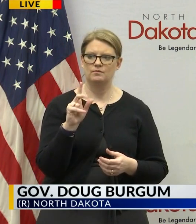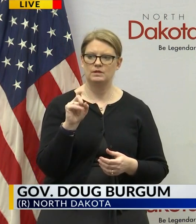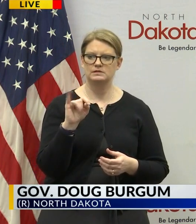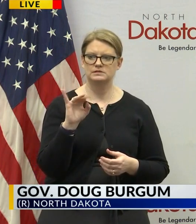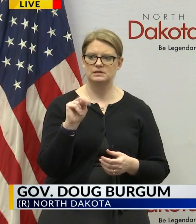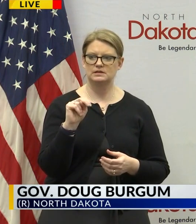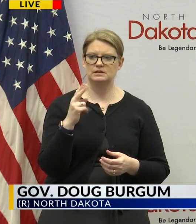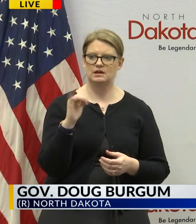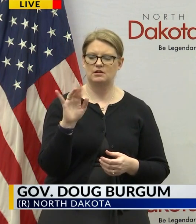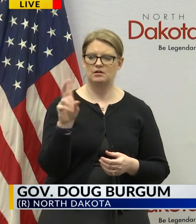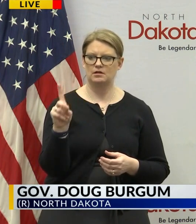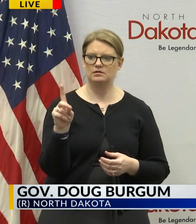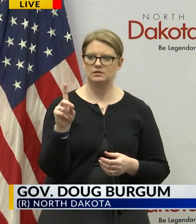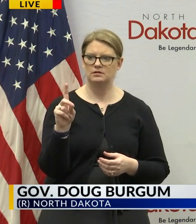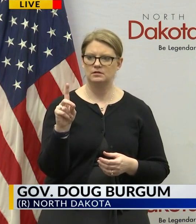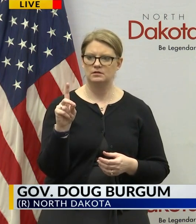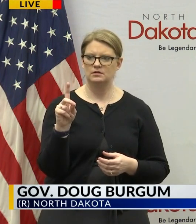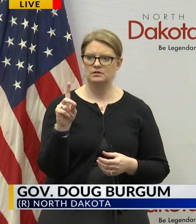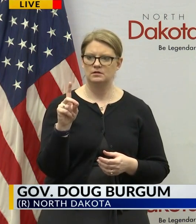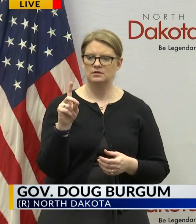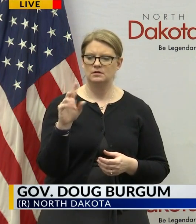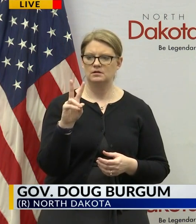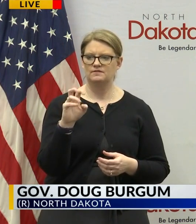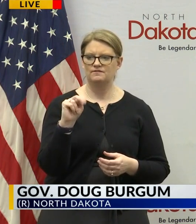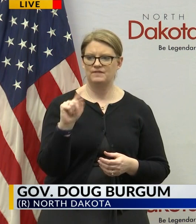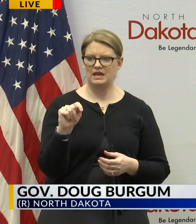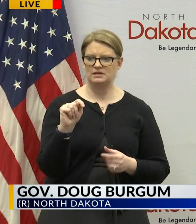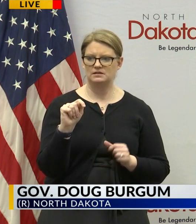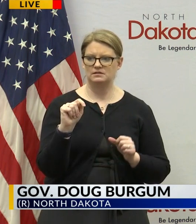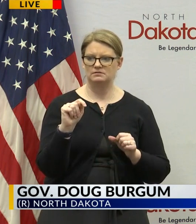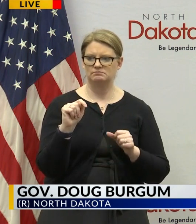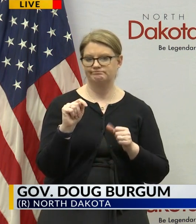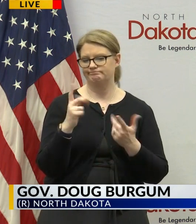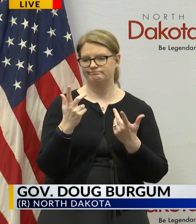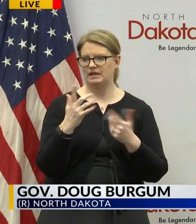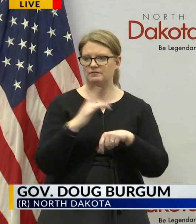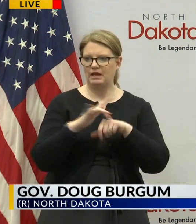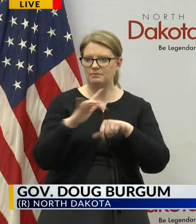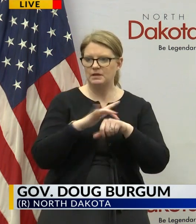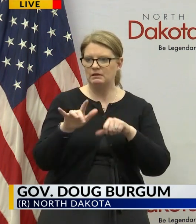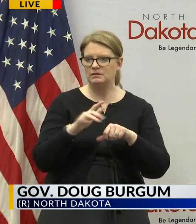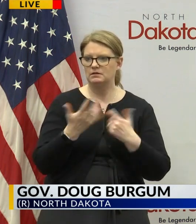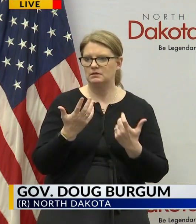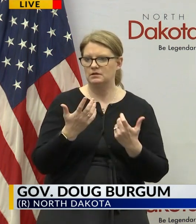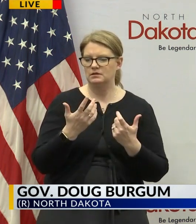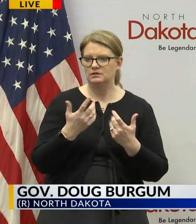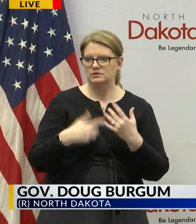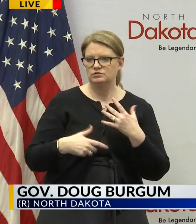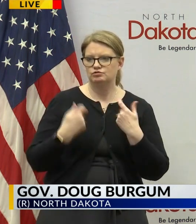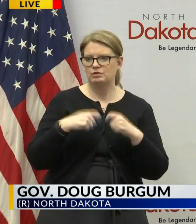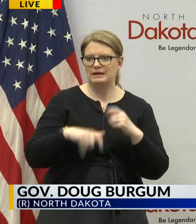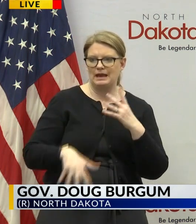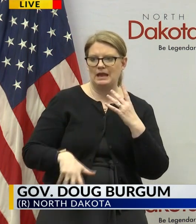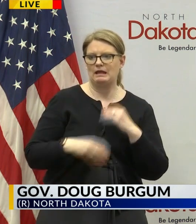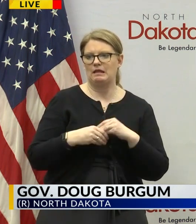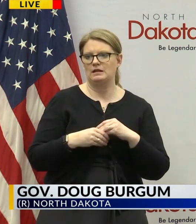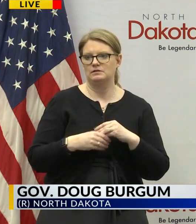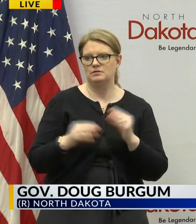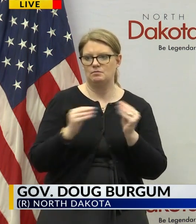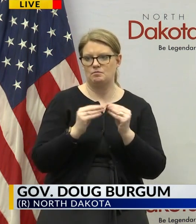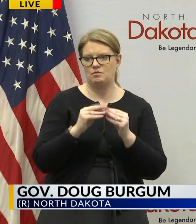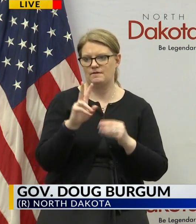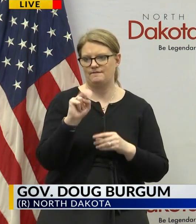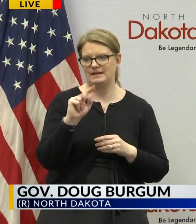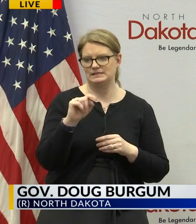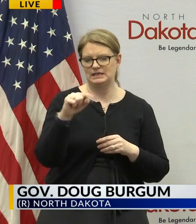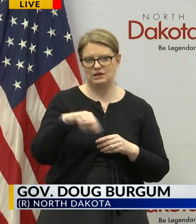wilson's online she's wondering about ventilator capacity um where are we at what steps are taken to expand ventilator capacity in north dakota